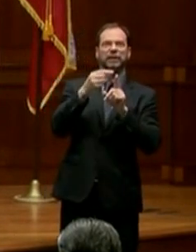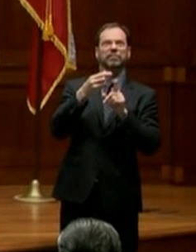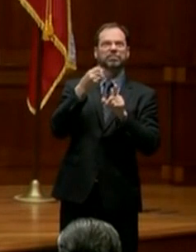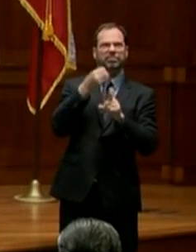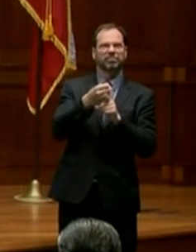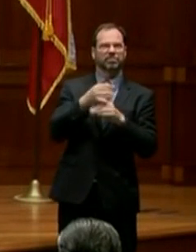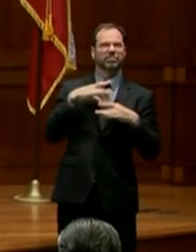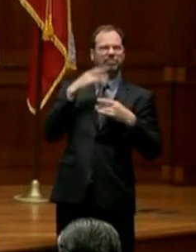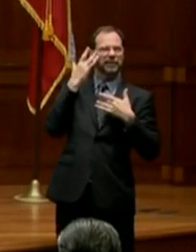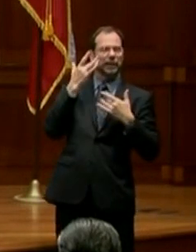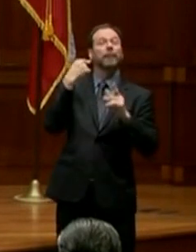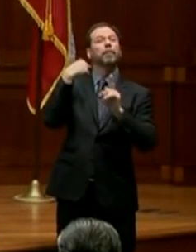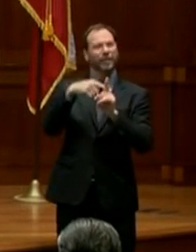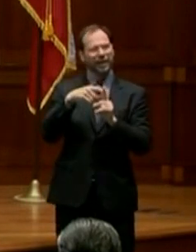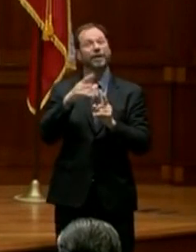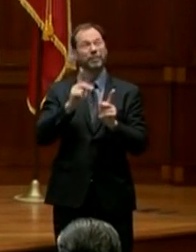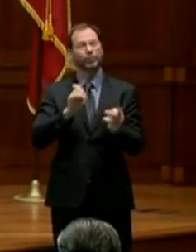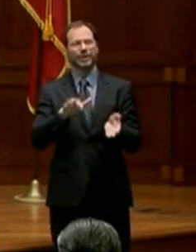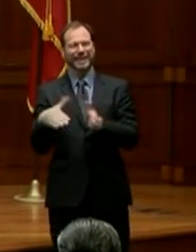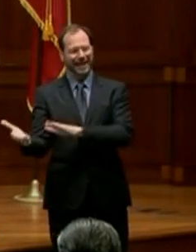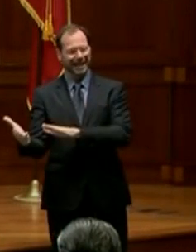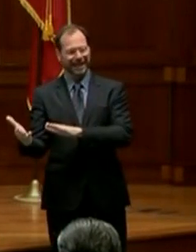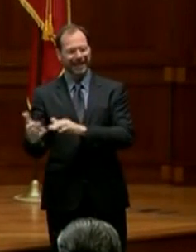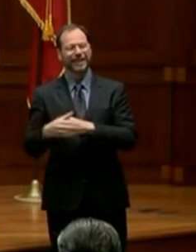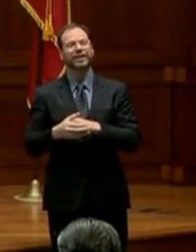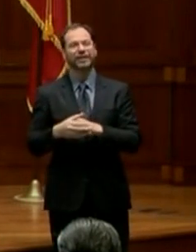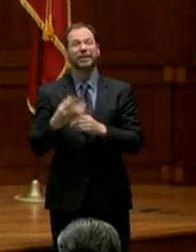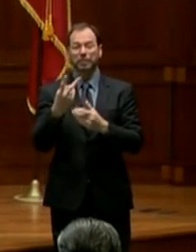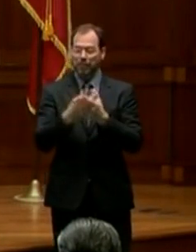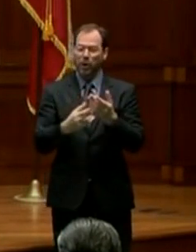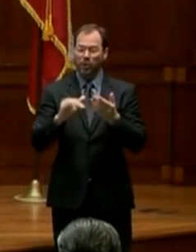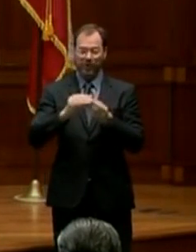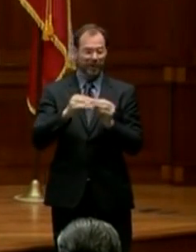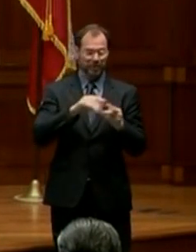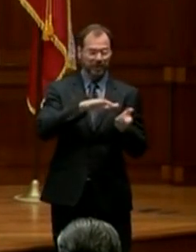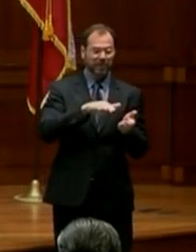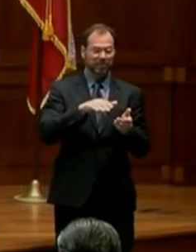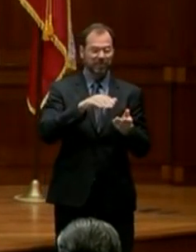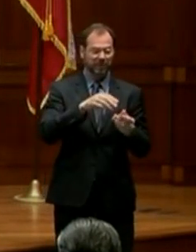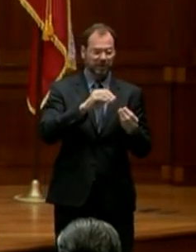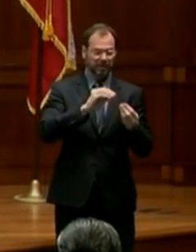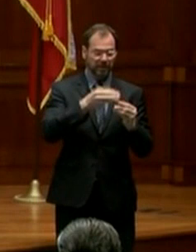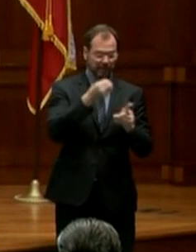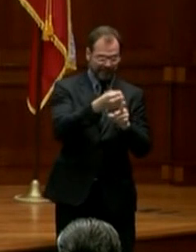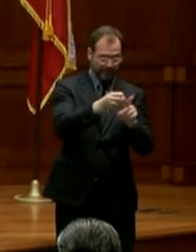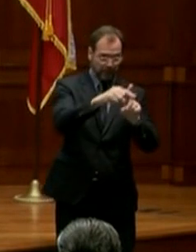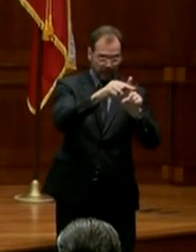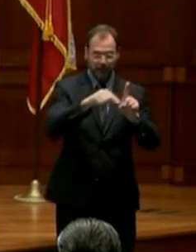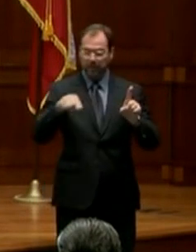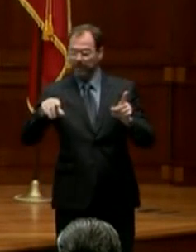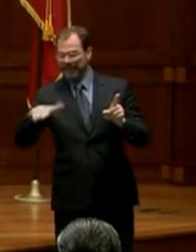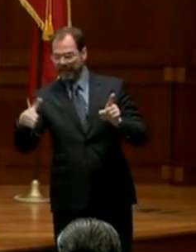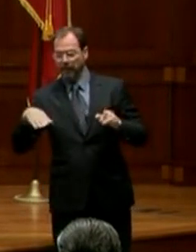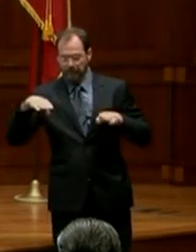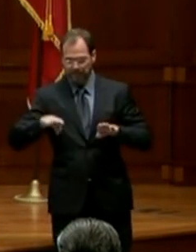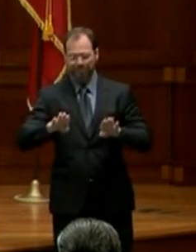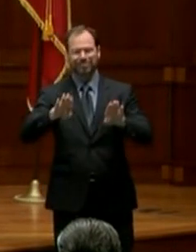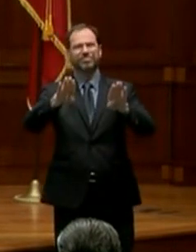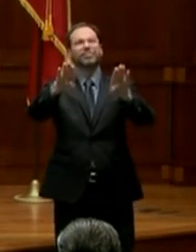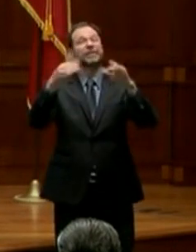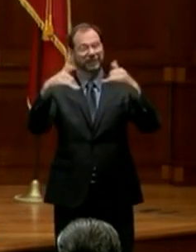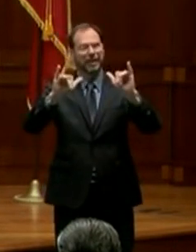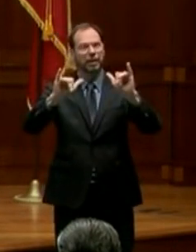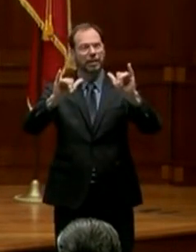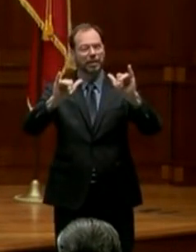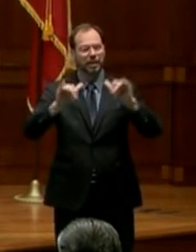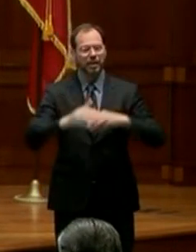well as the number of fatalities. So we see both of these numbers continue to increase. Now, one